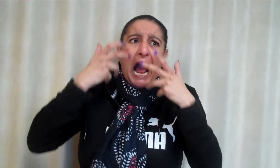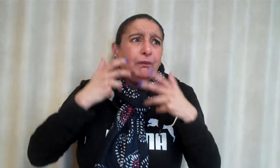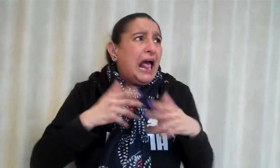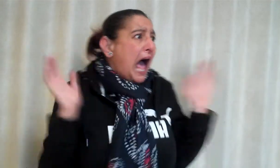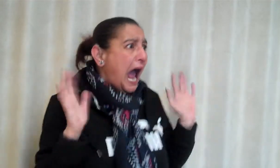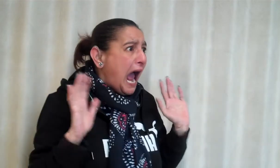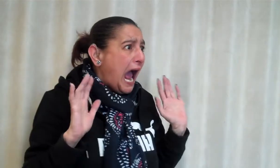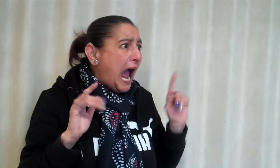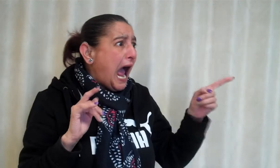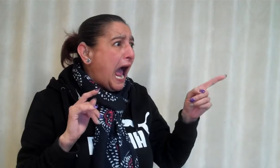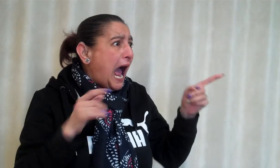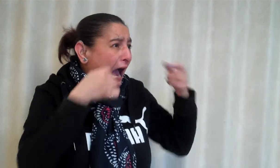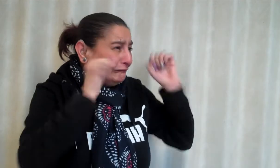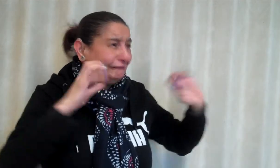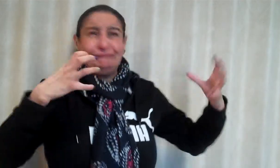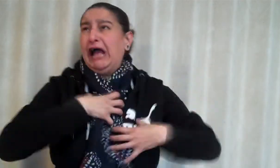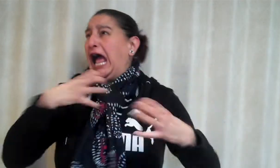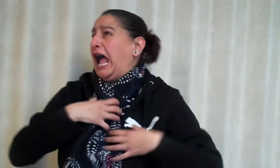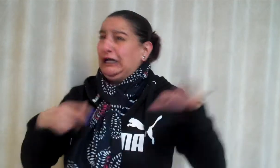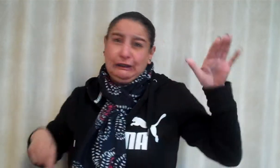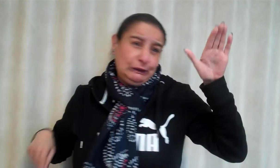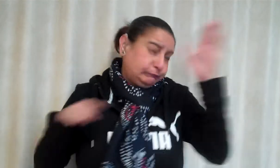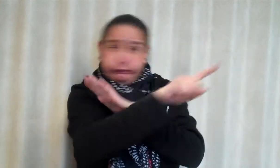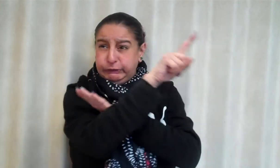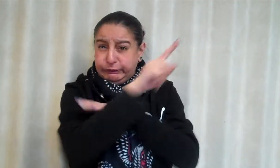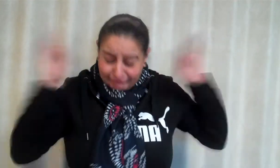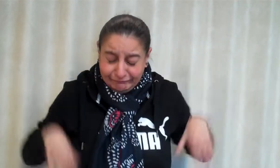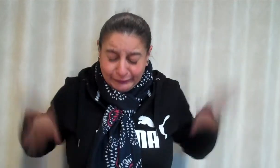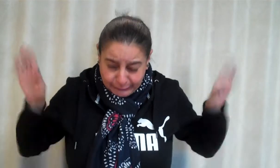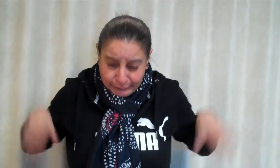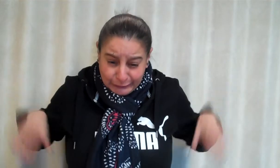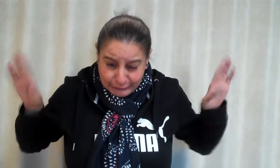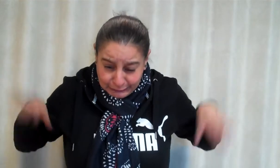And they met the owl. Oh my goodness. Off he went.